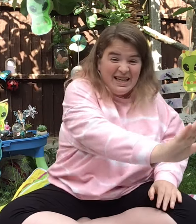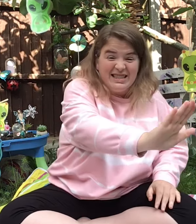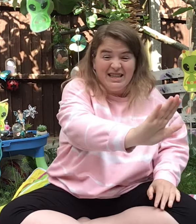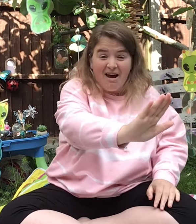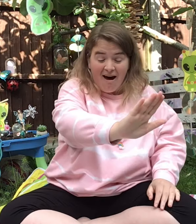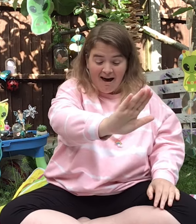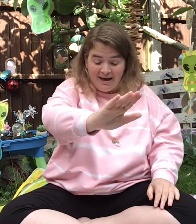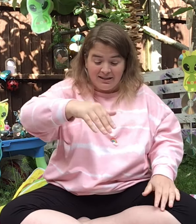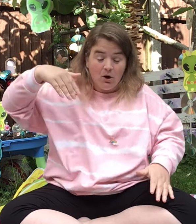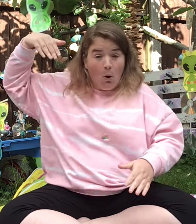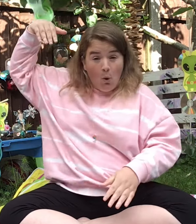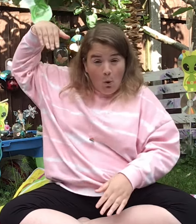slide.